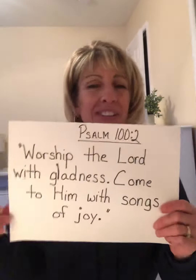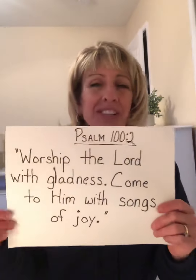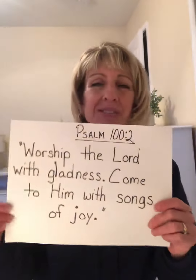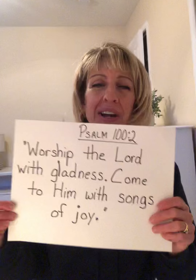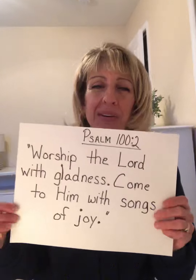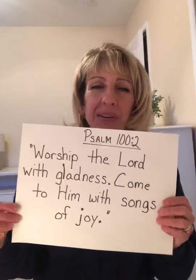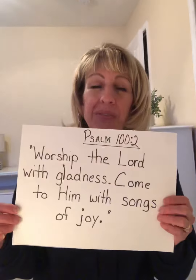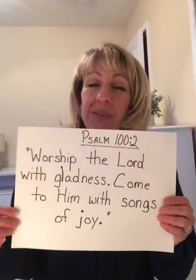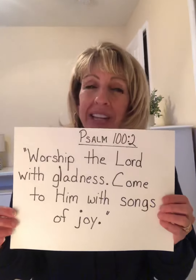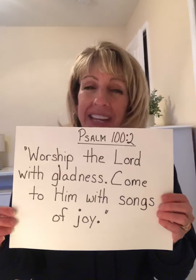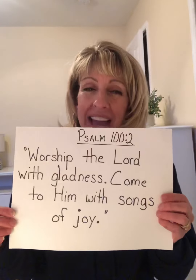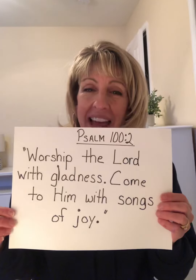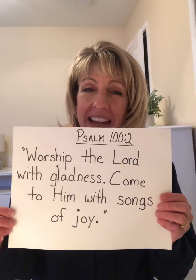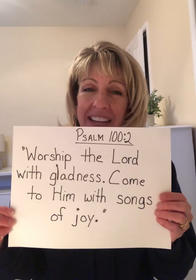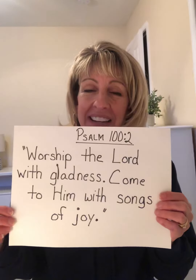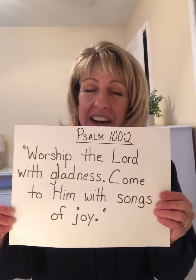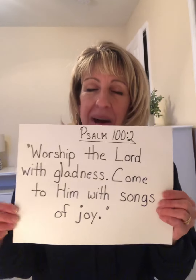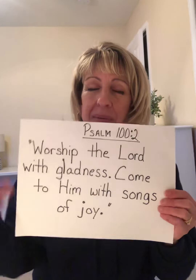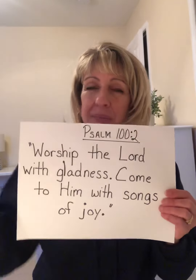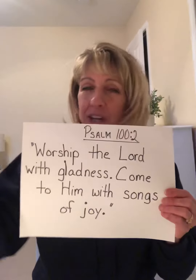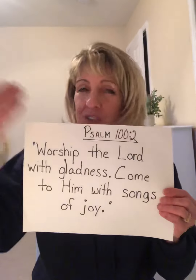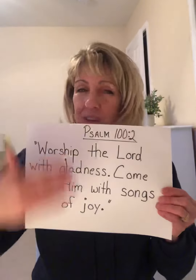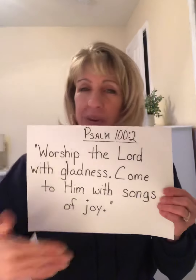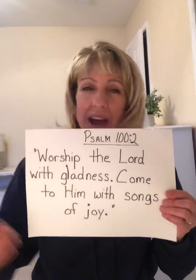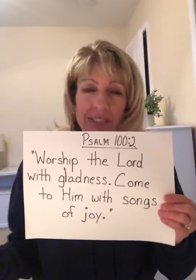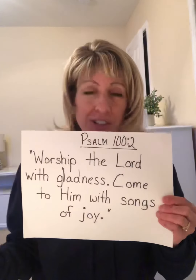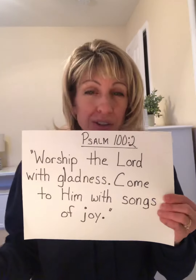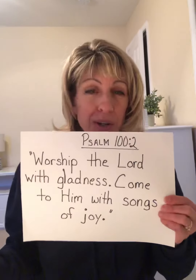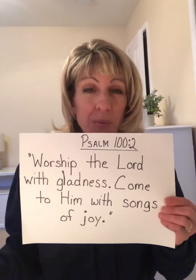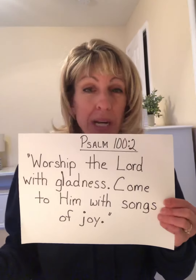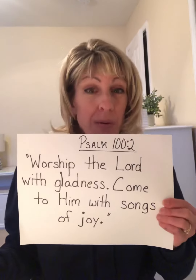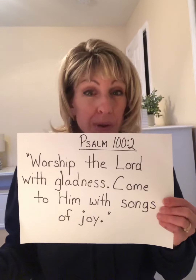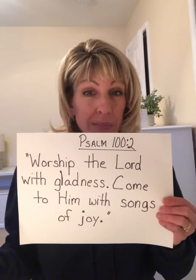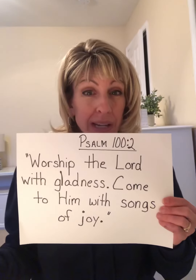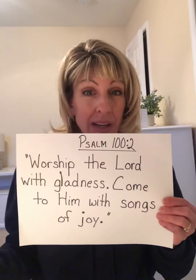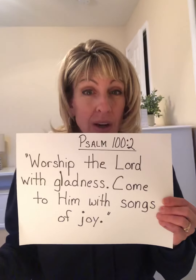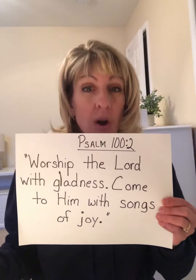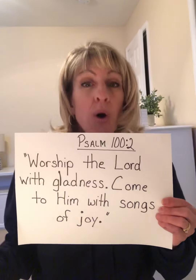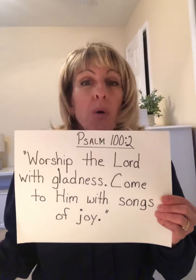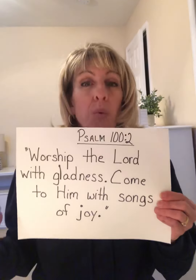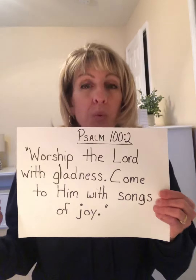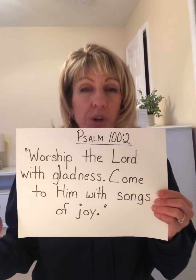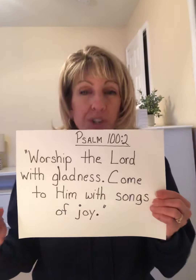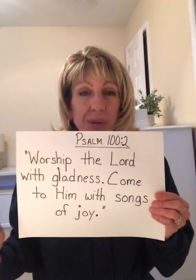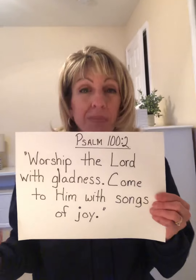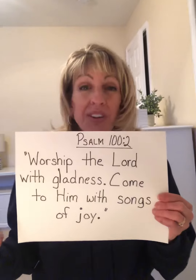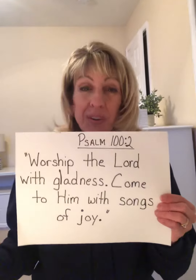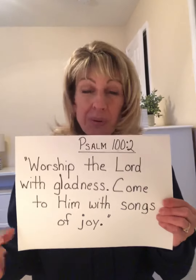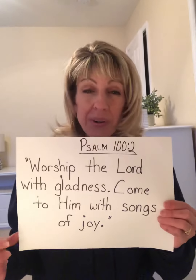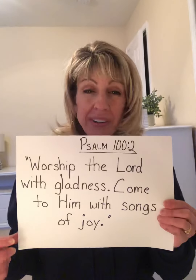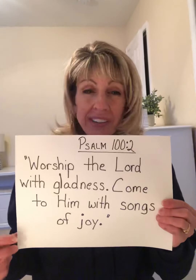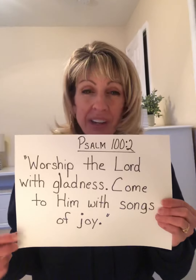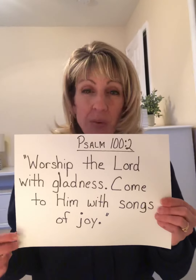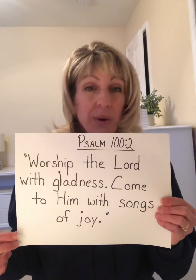let's try going through it again and make sure that we have it so you can read it with me. Worship the Lord with